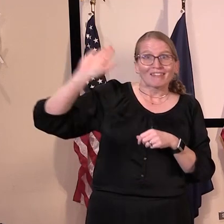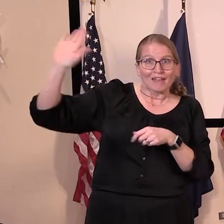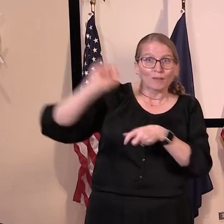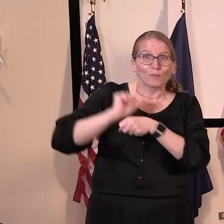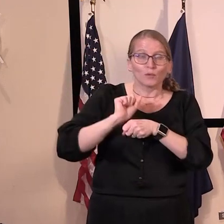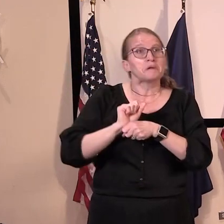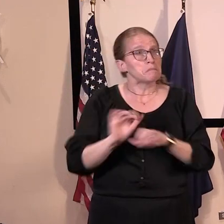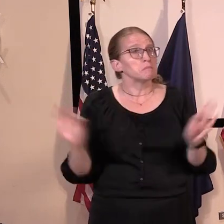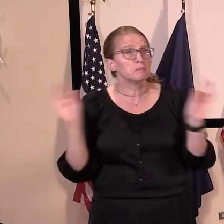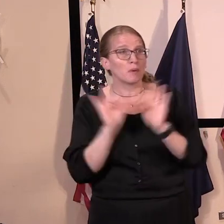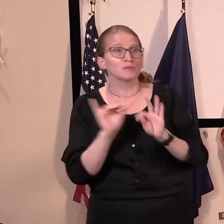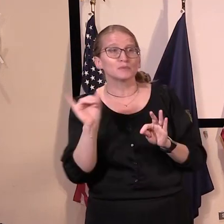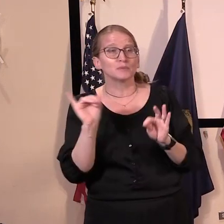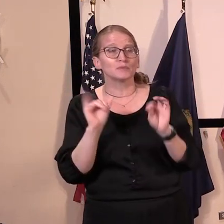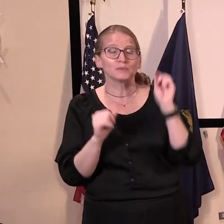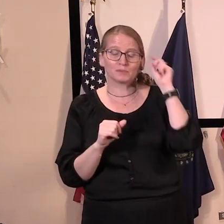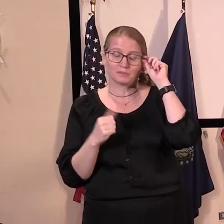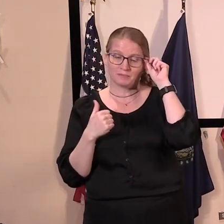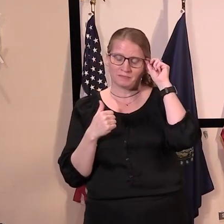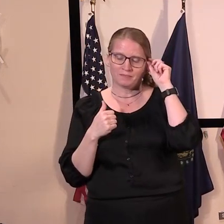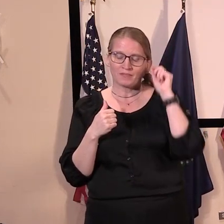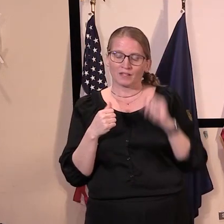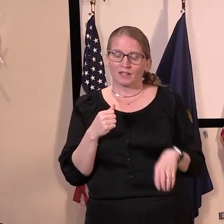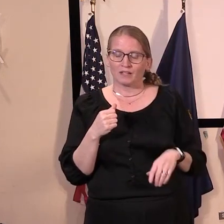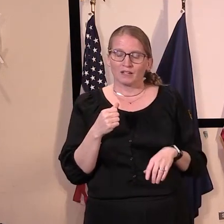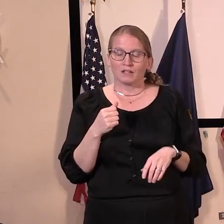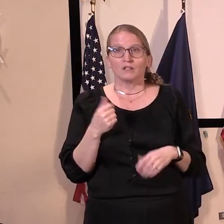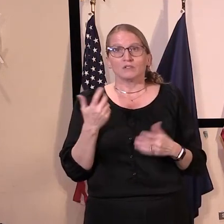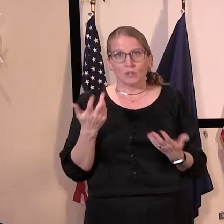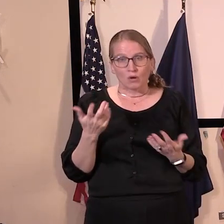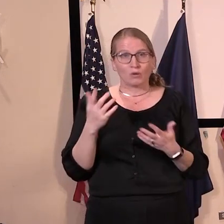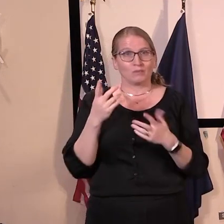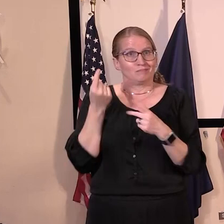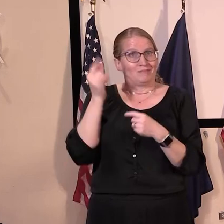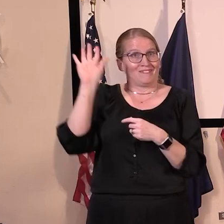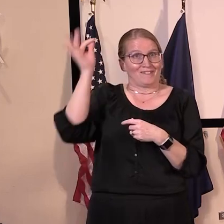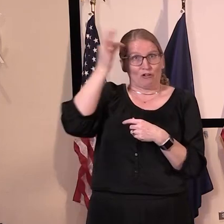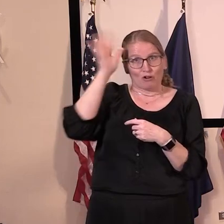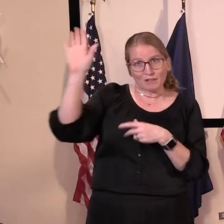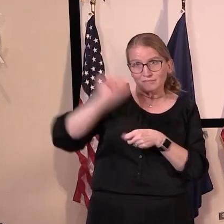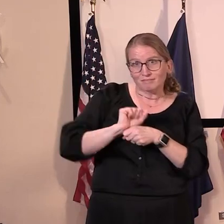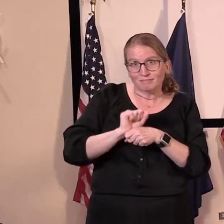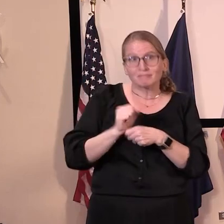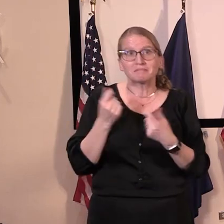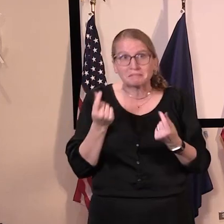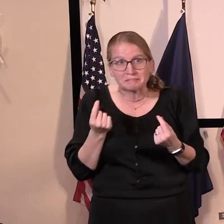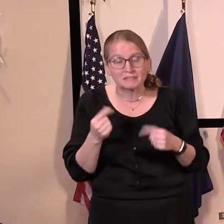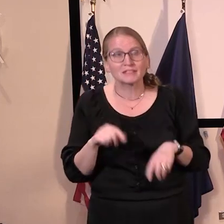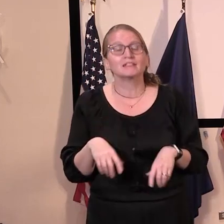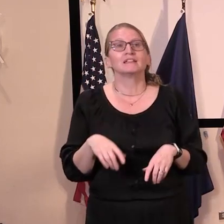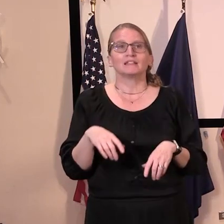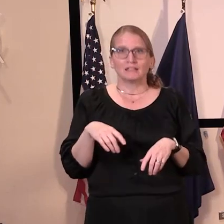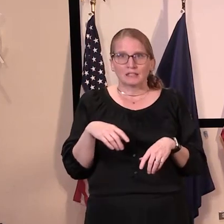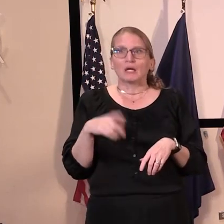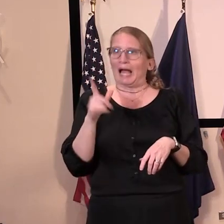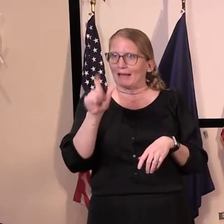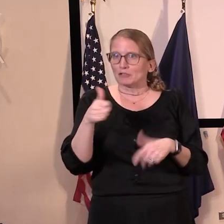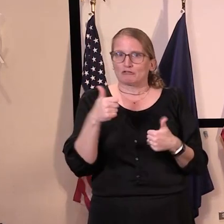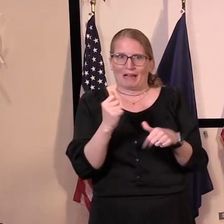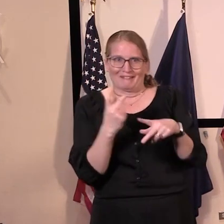as well. And that is to try to get us through what is an economic